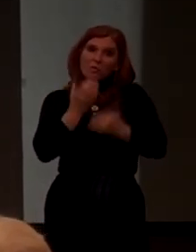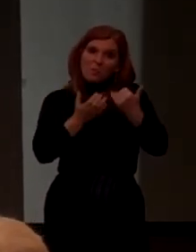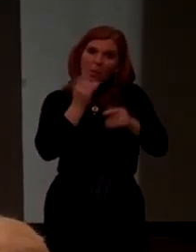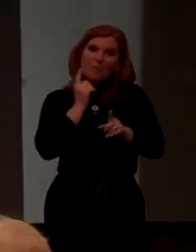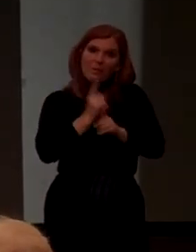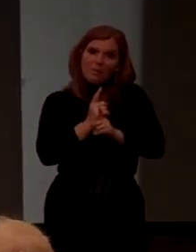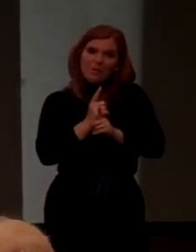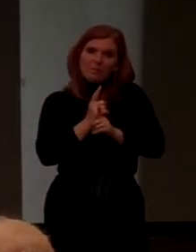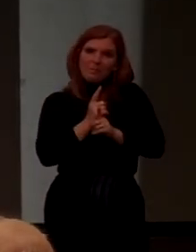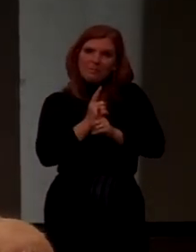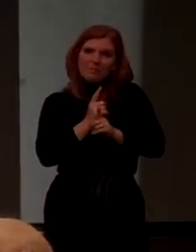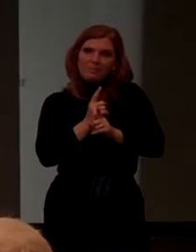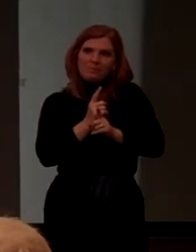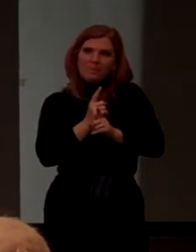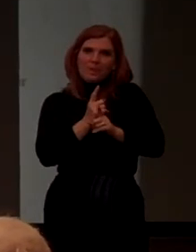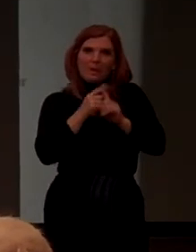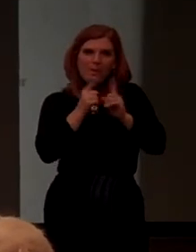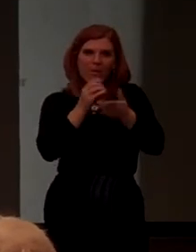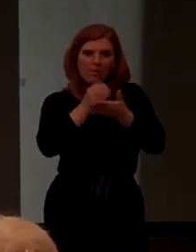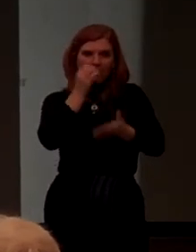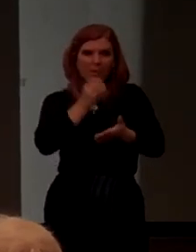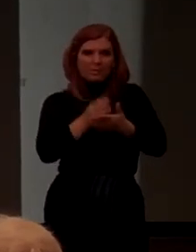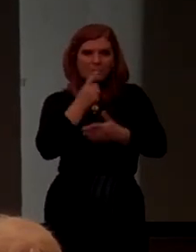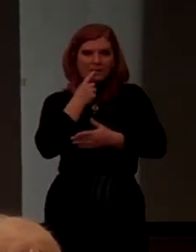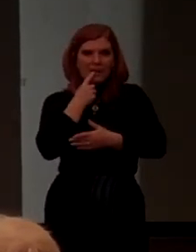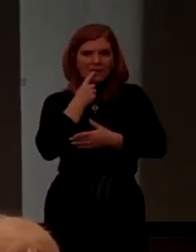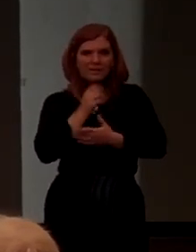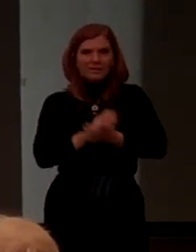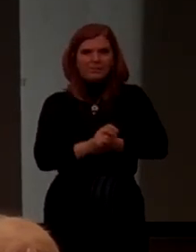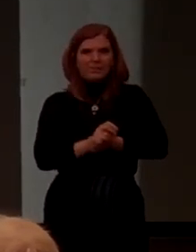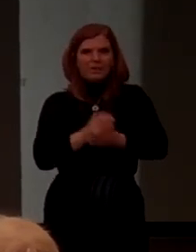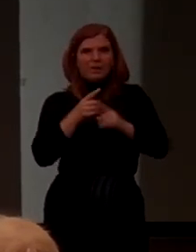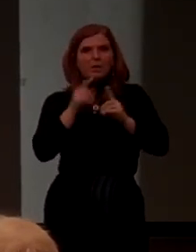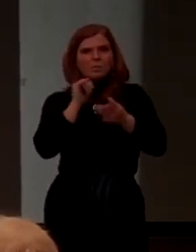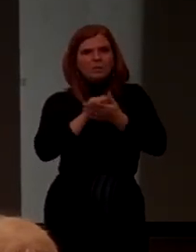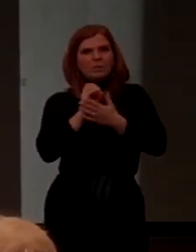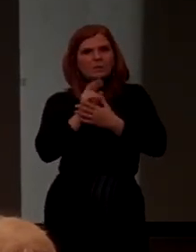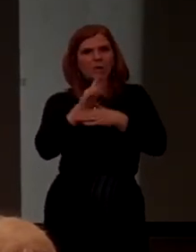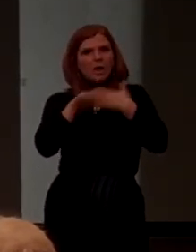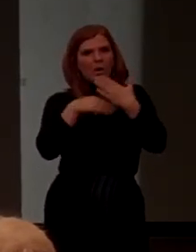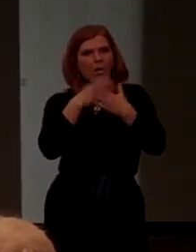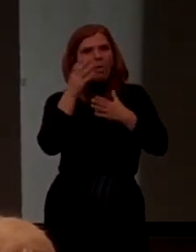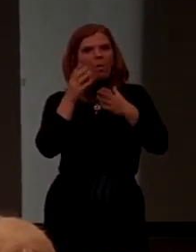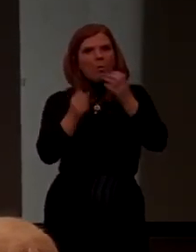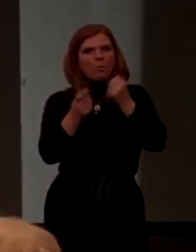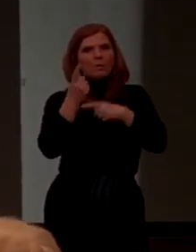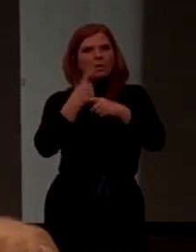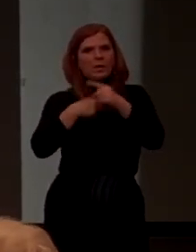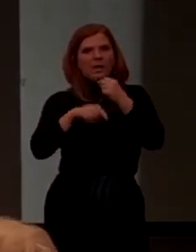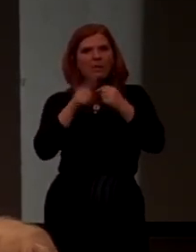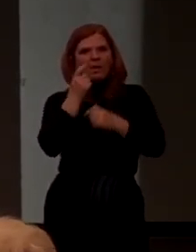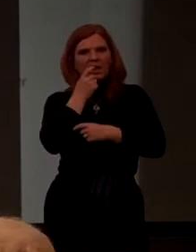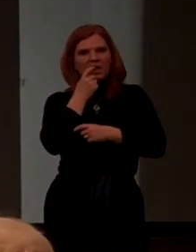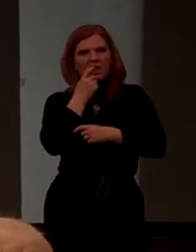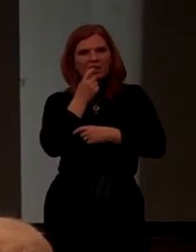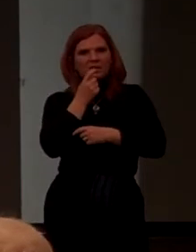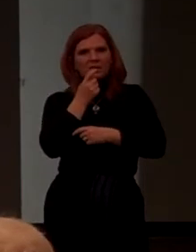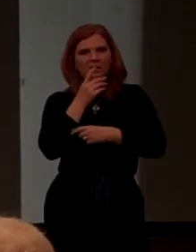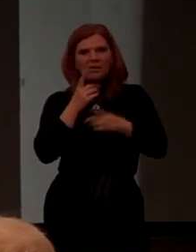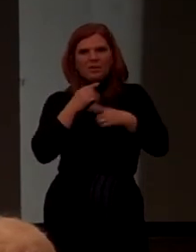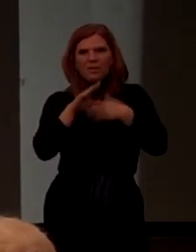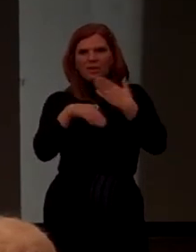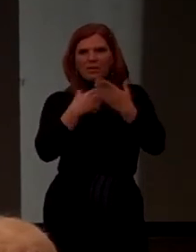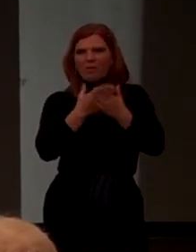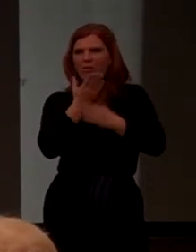right. Well, glass. But that's okay, because all milk came in glass, right? We had all these glass